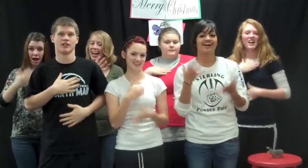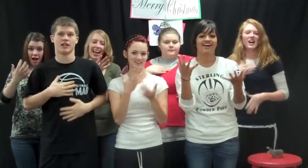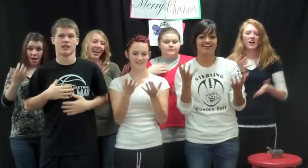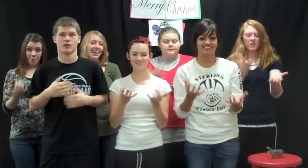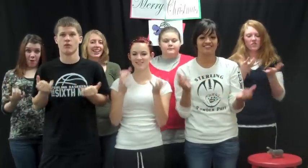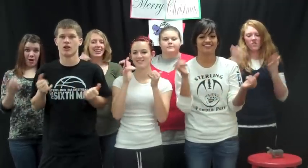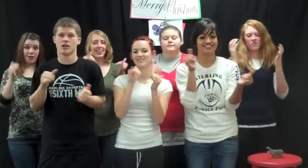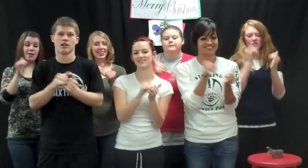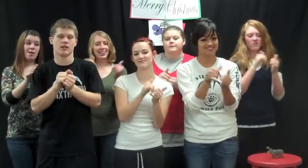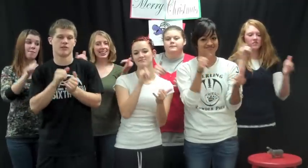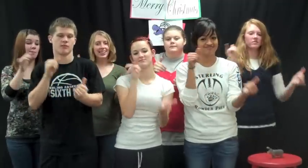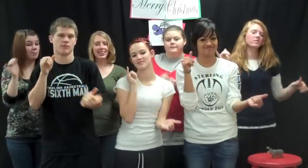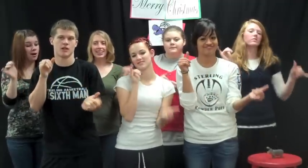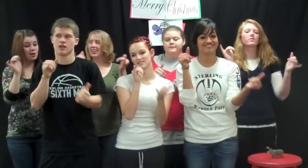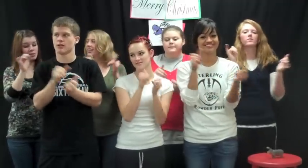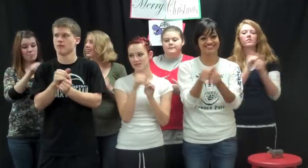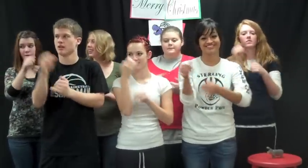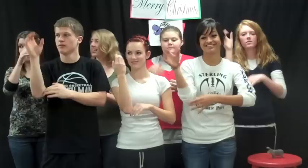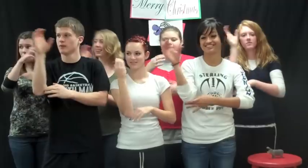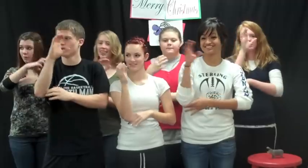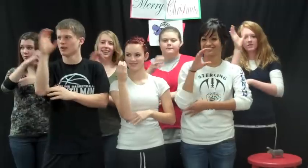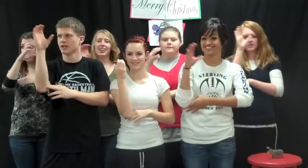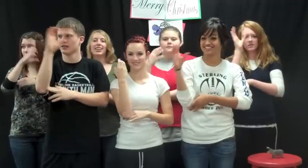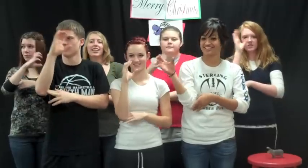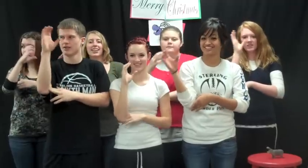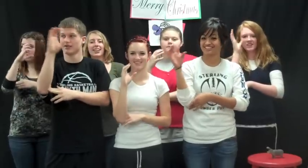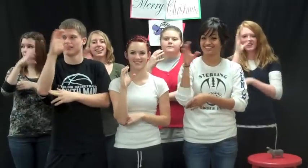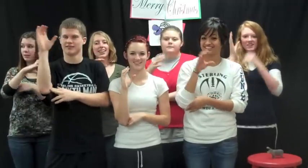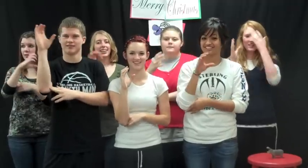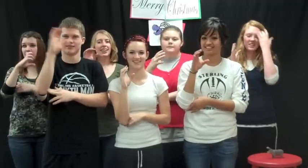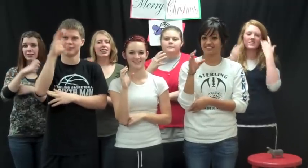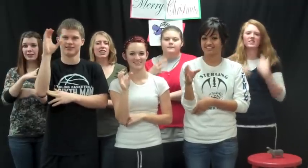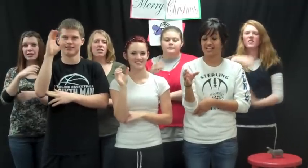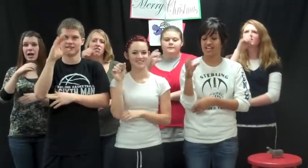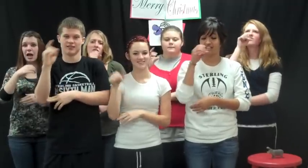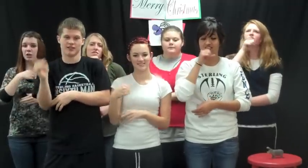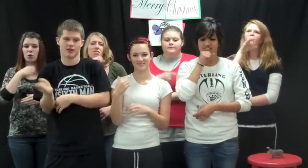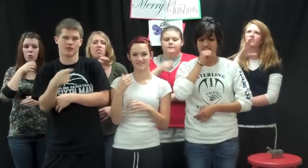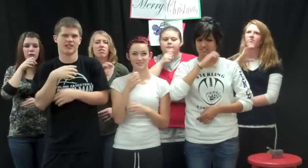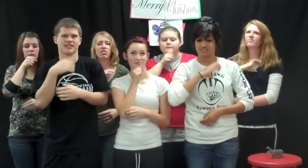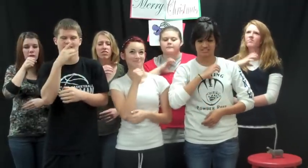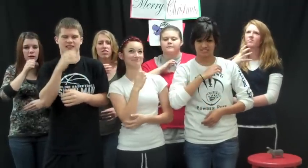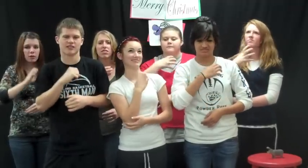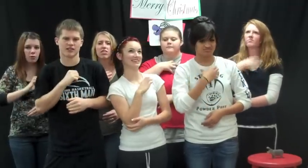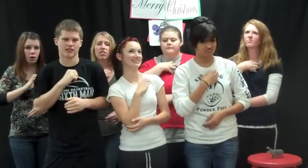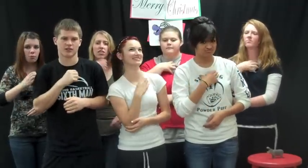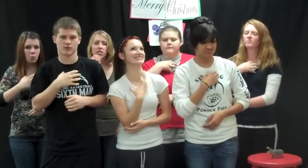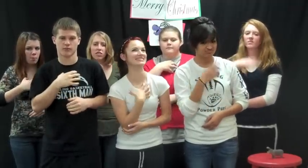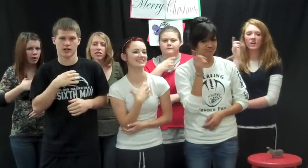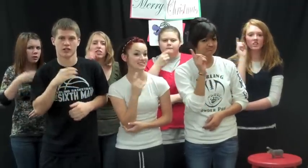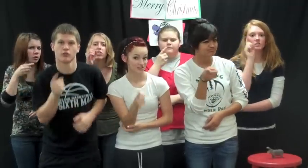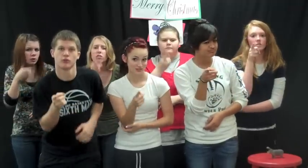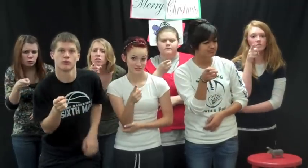I want a hippopotamus for Christmas. I don't think Santa Claus will mind you.